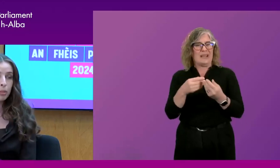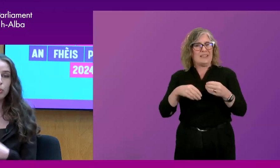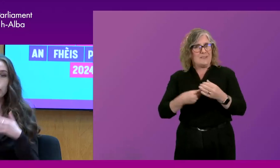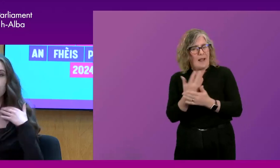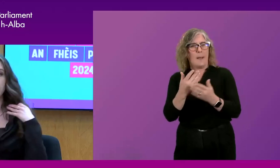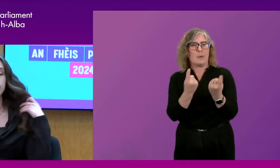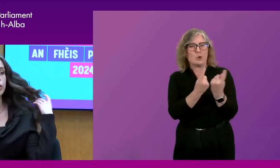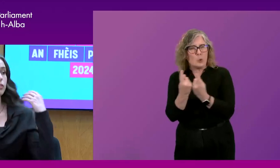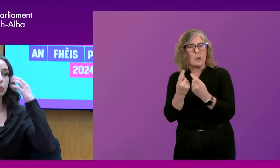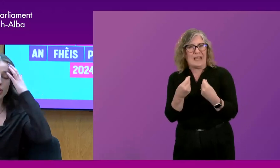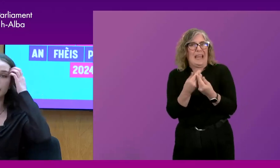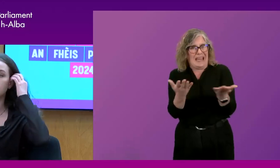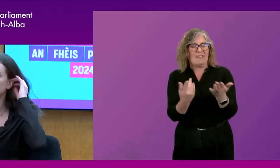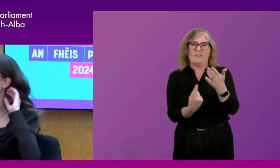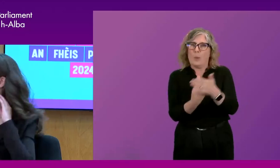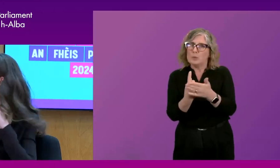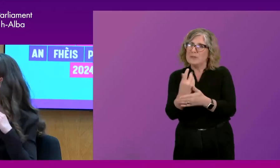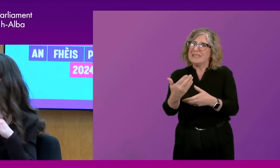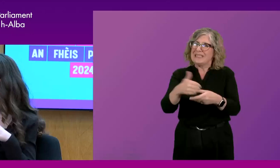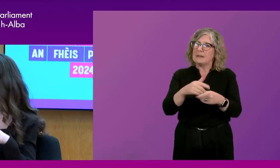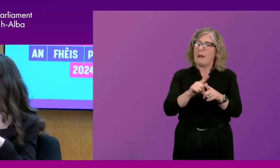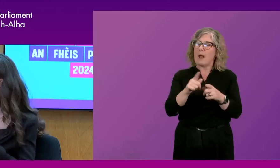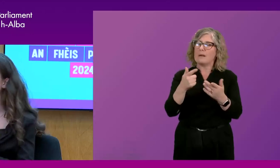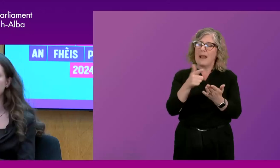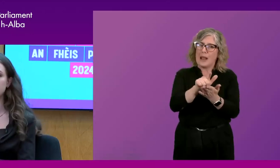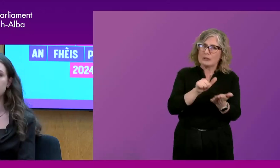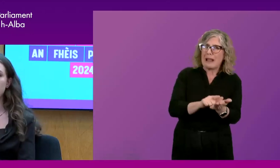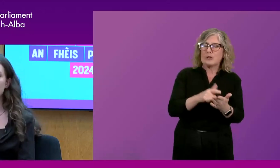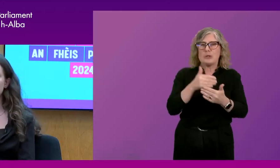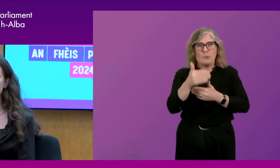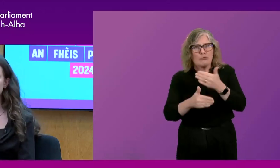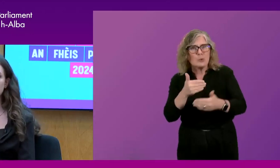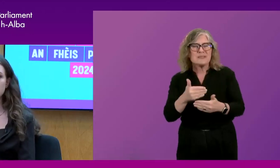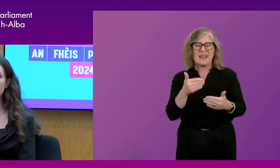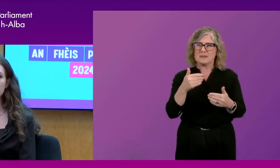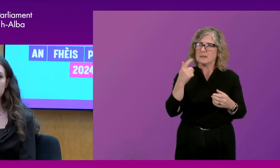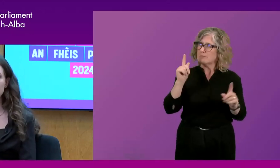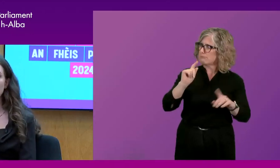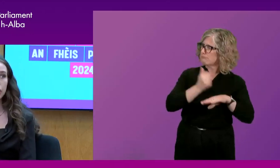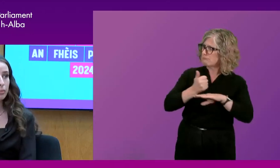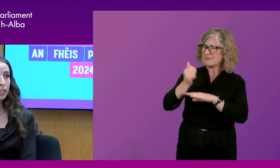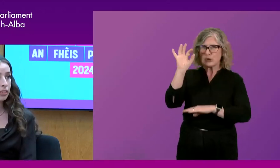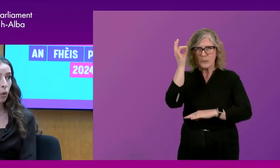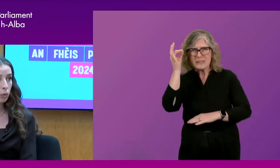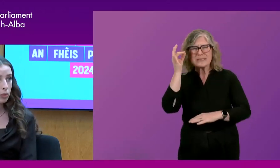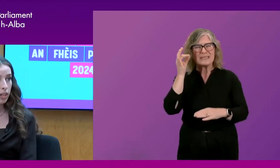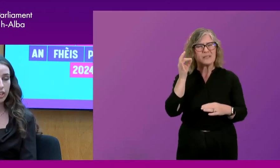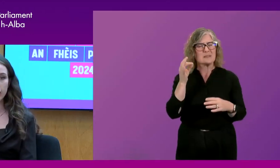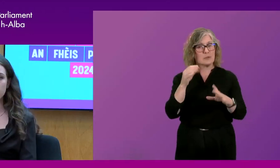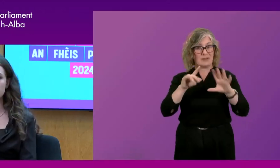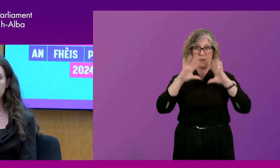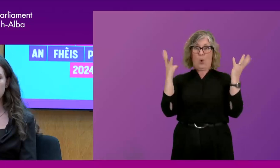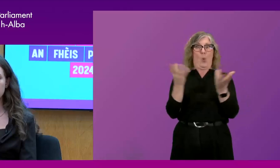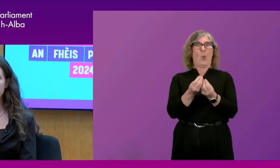to young people through legislative processes. So that means in committees and, um, in the parliament as a whole.